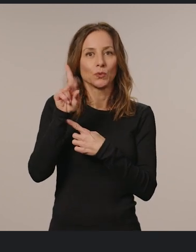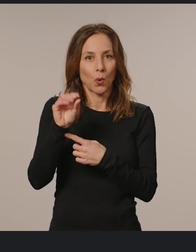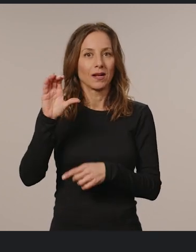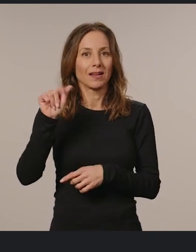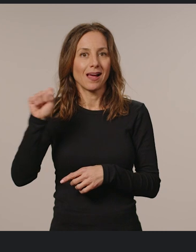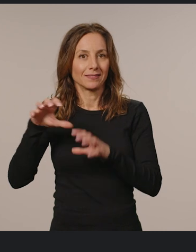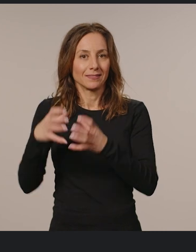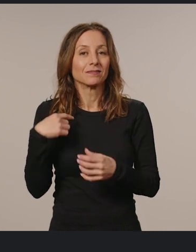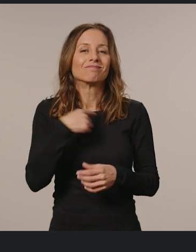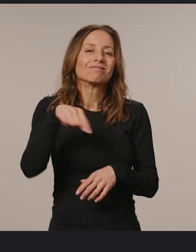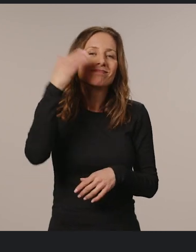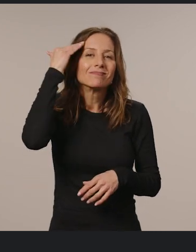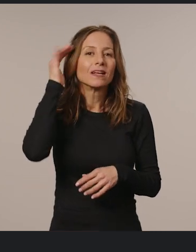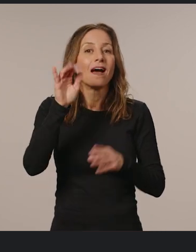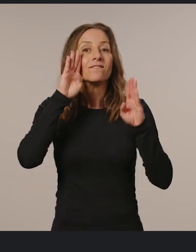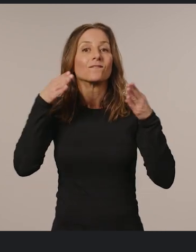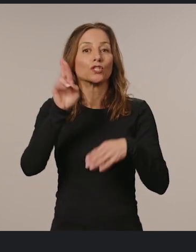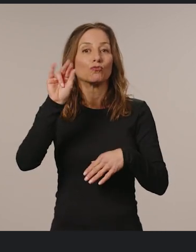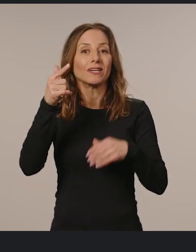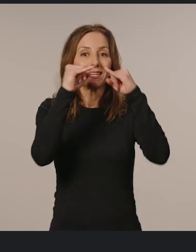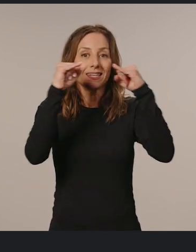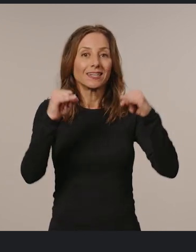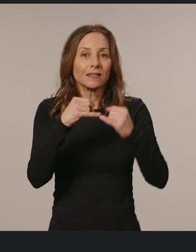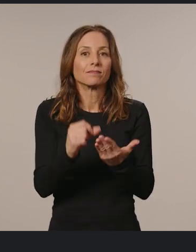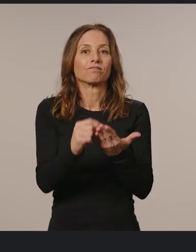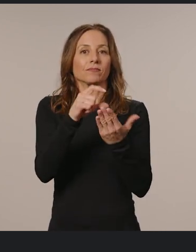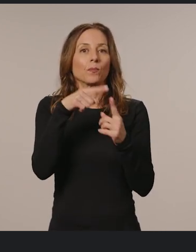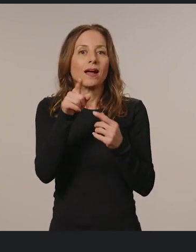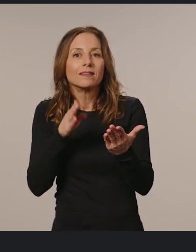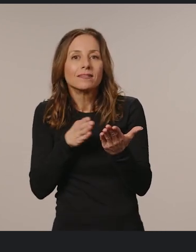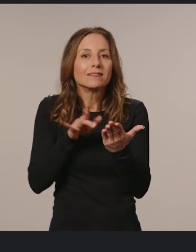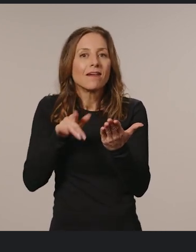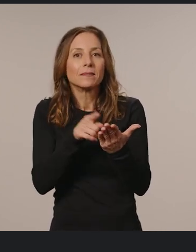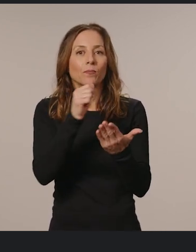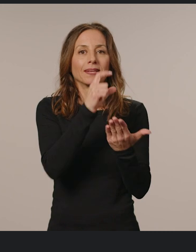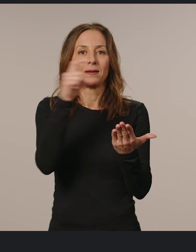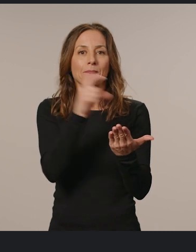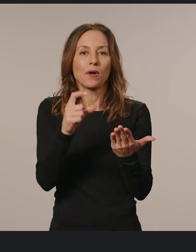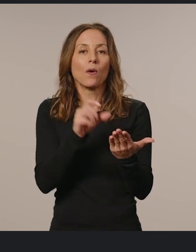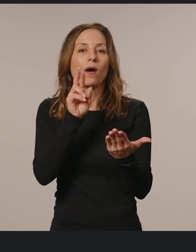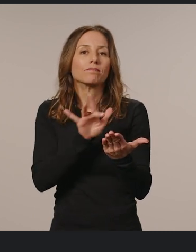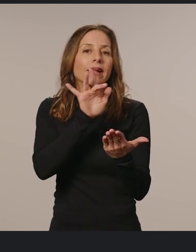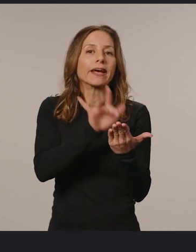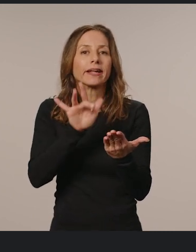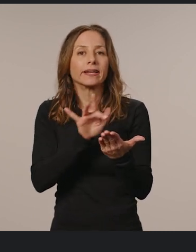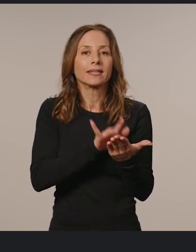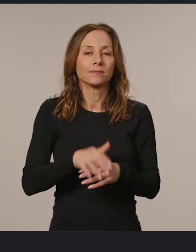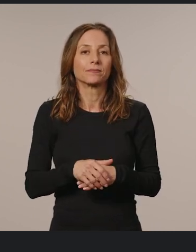all are familiar with that focus link that shows up when you are navigating a page with a keyboard or clicking on an input element. It is